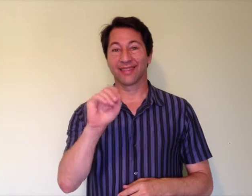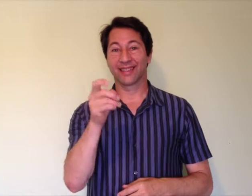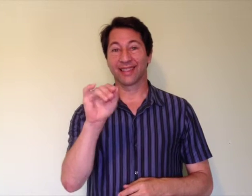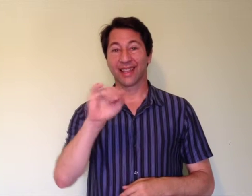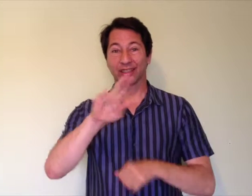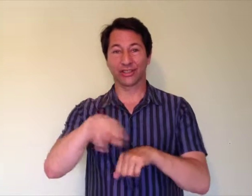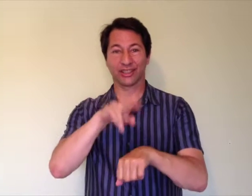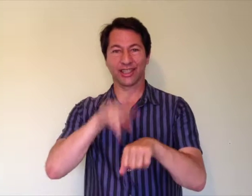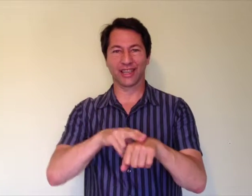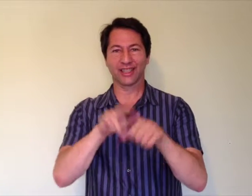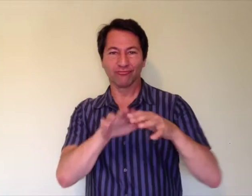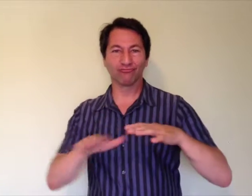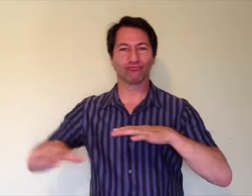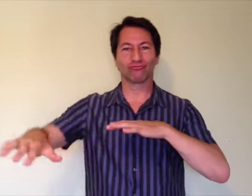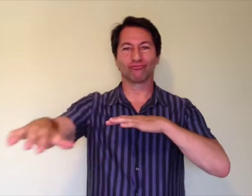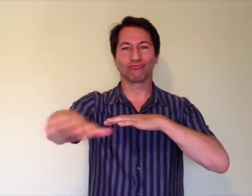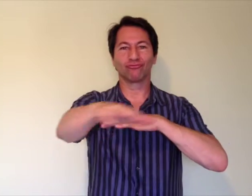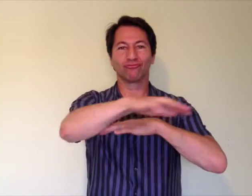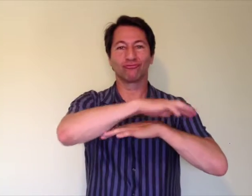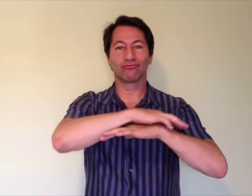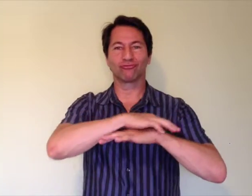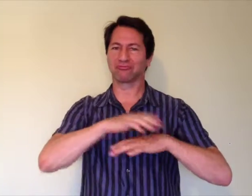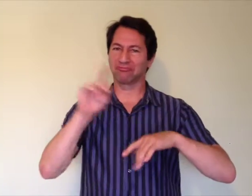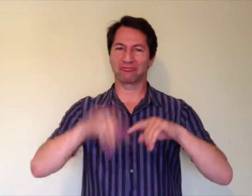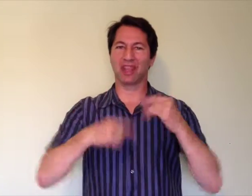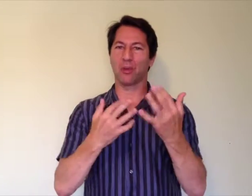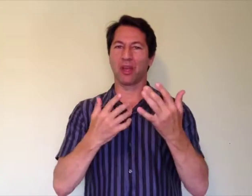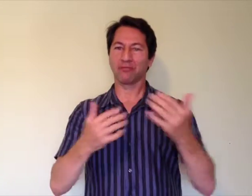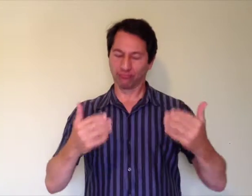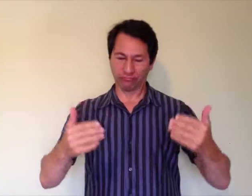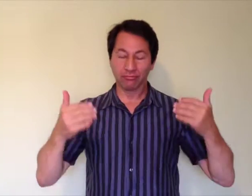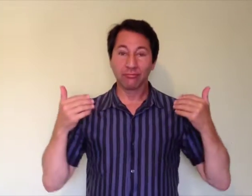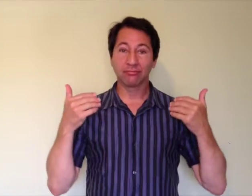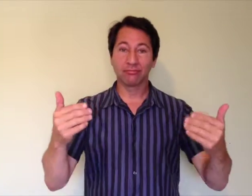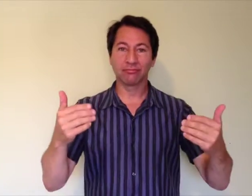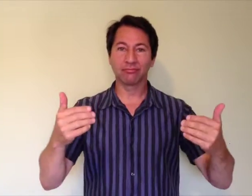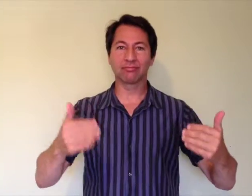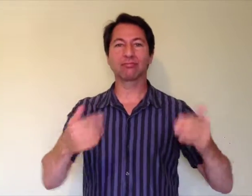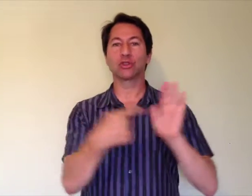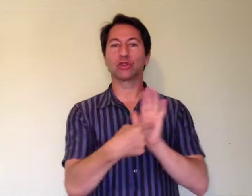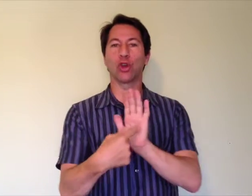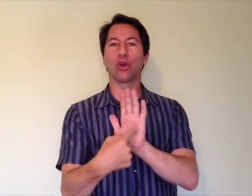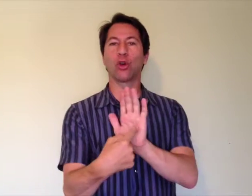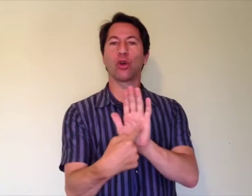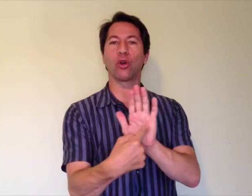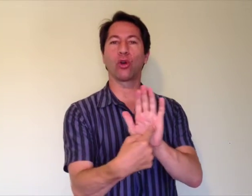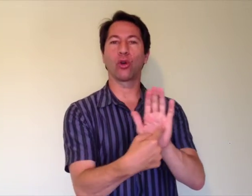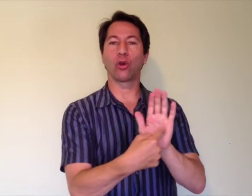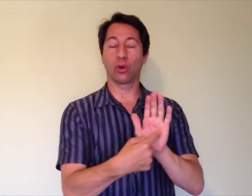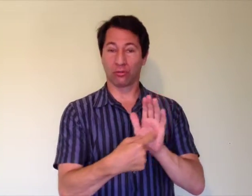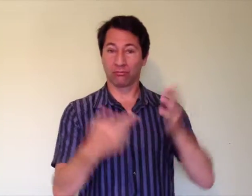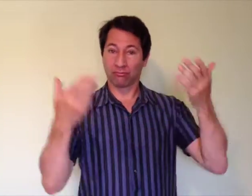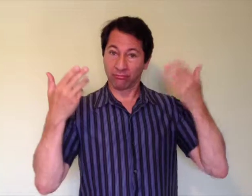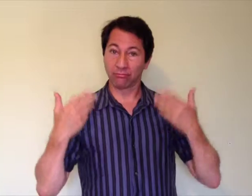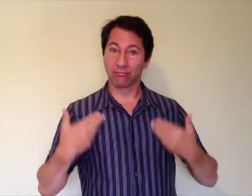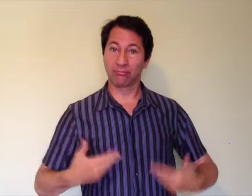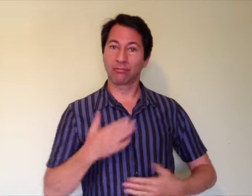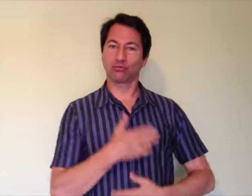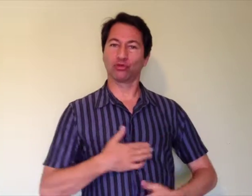Taxi Nation, no hesitation, we must demonstrate the appreciation